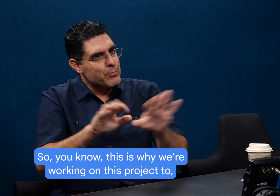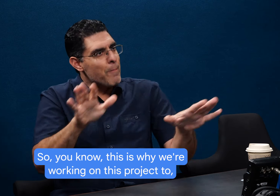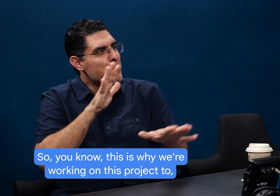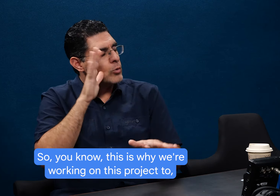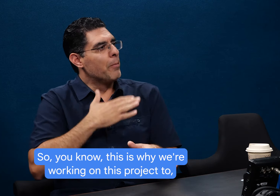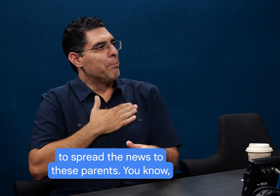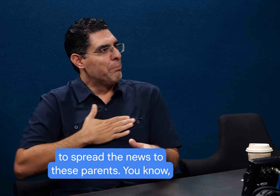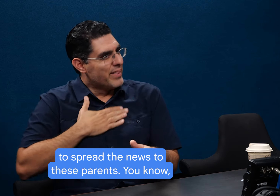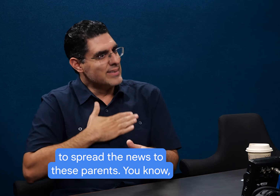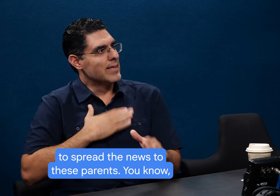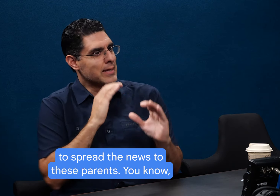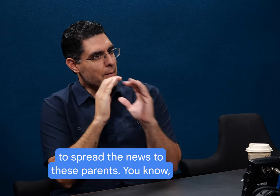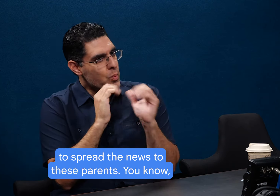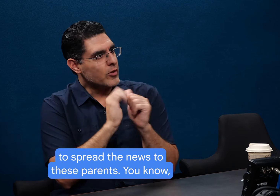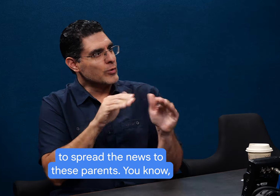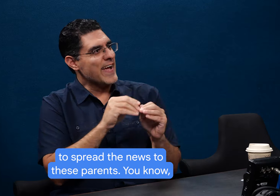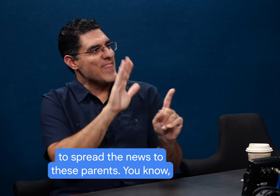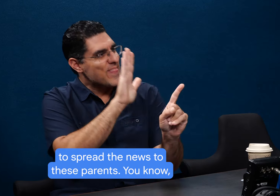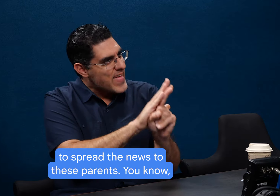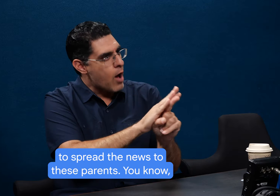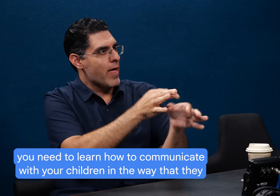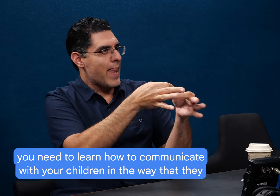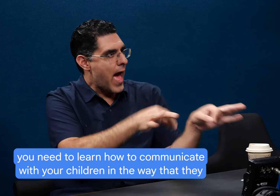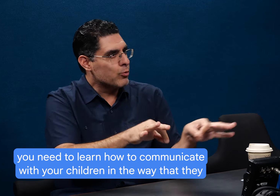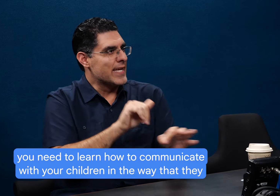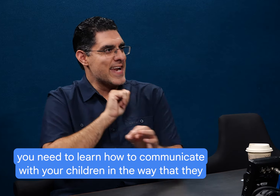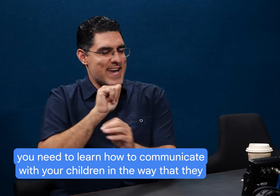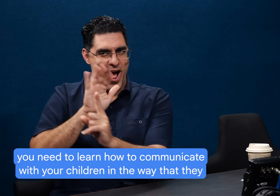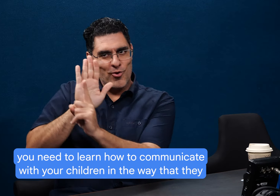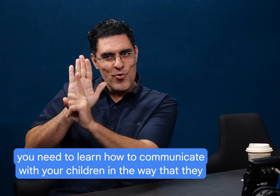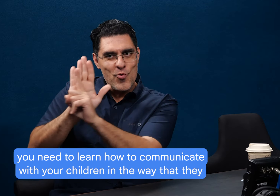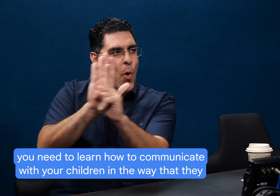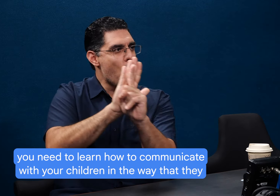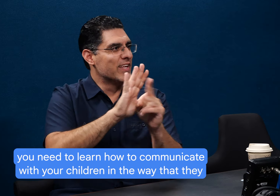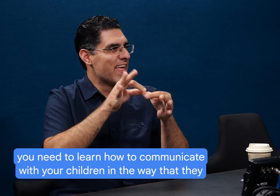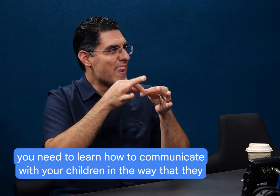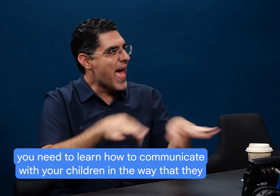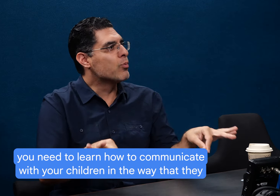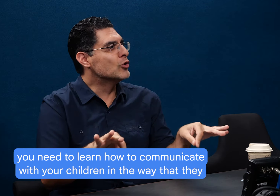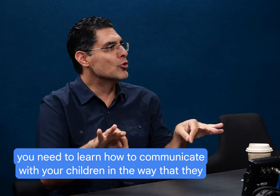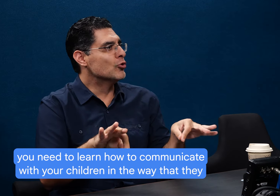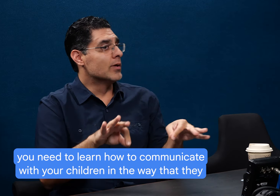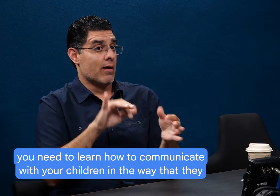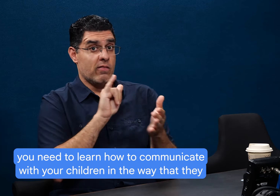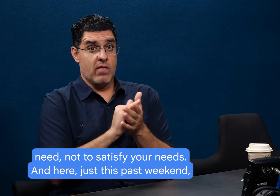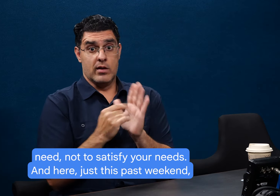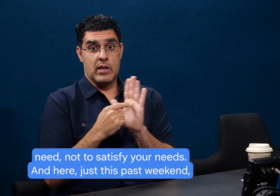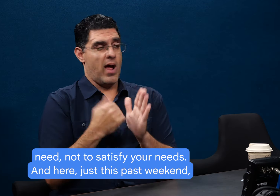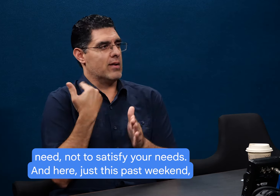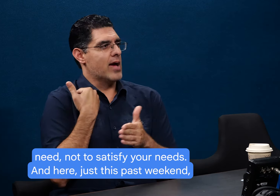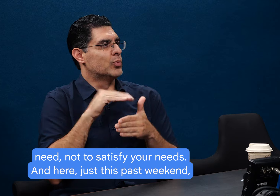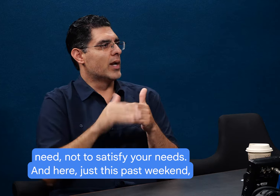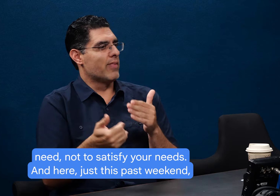project. To spread the news to these parents, you you need to learn how to communicate with your children in the way that